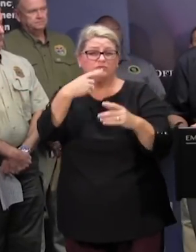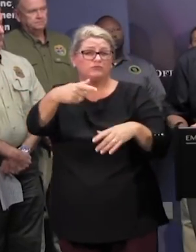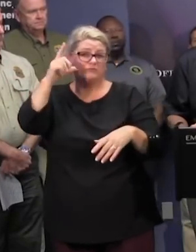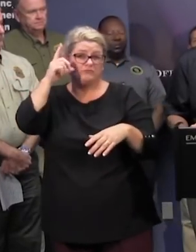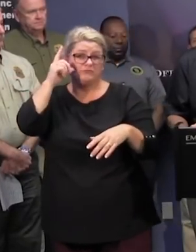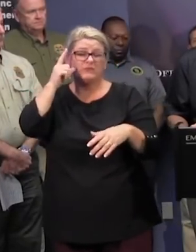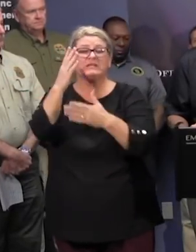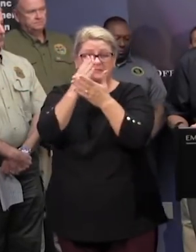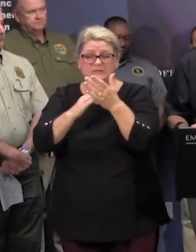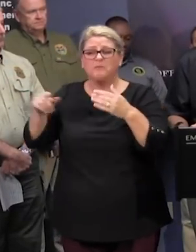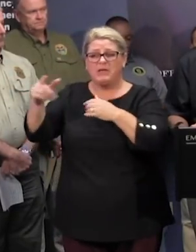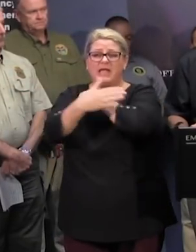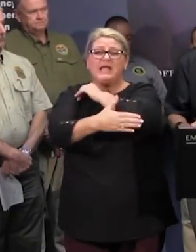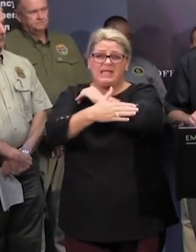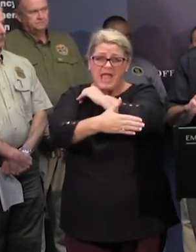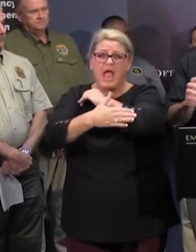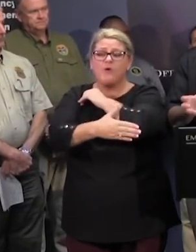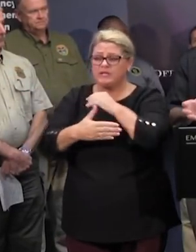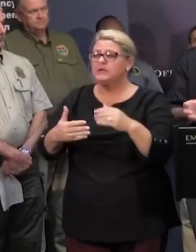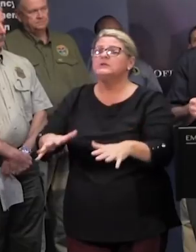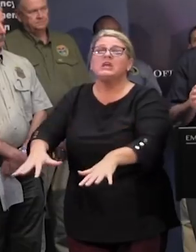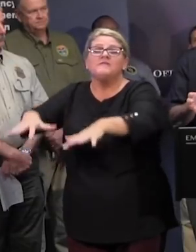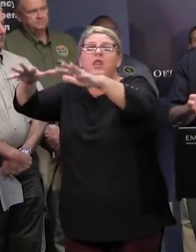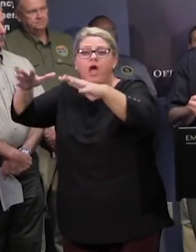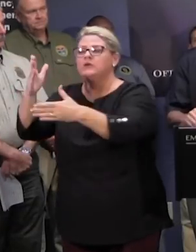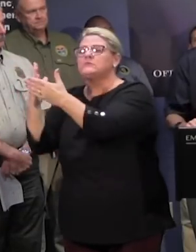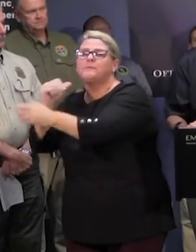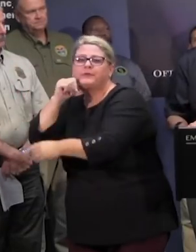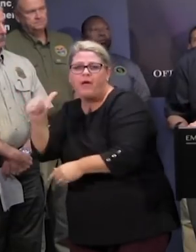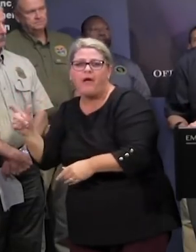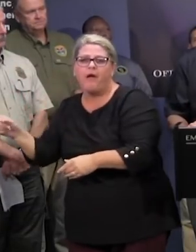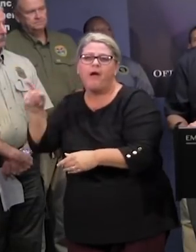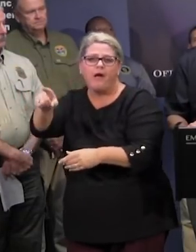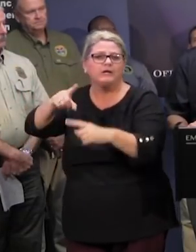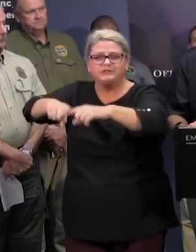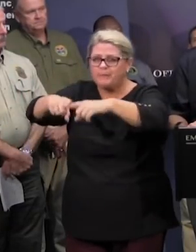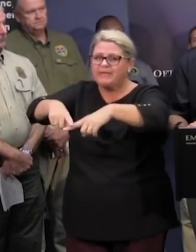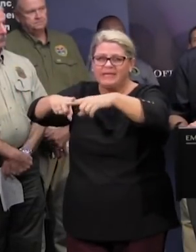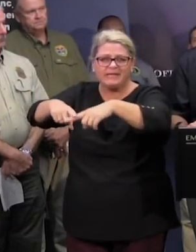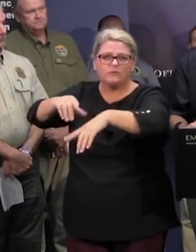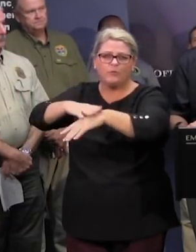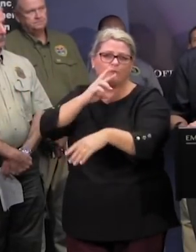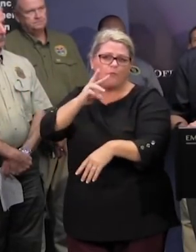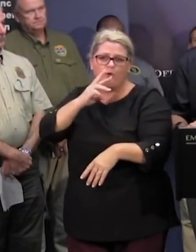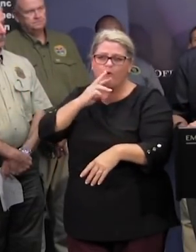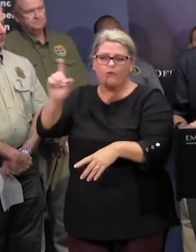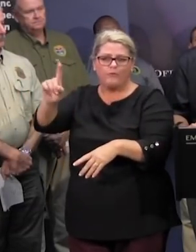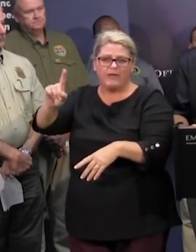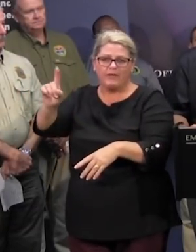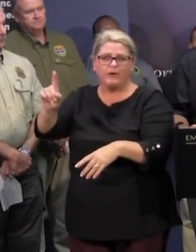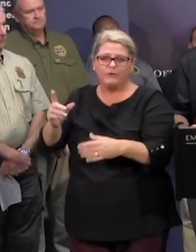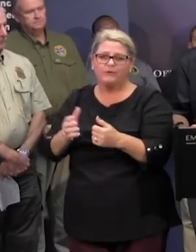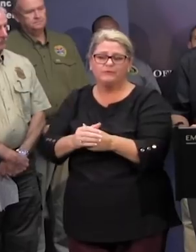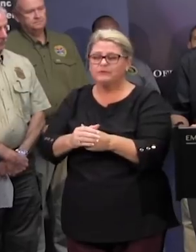that some counties may become isolated some portions of some counties may become isolated uh due to the flood water as we we